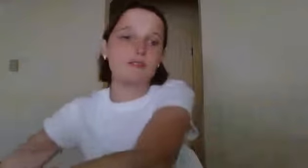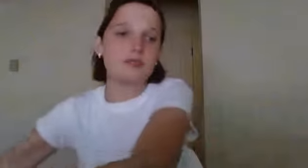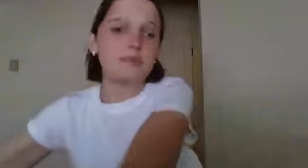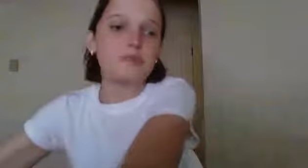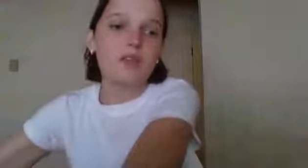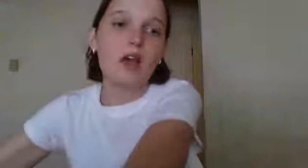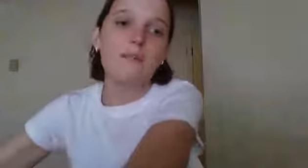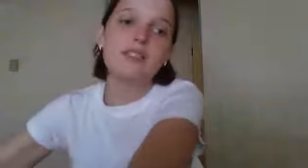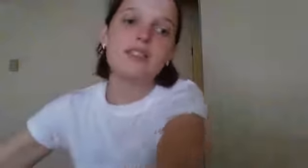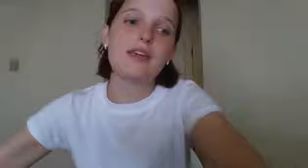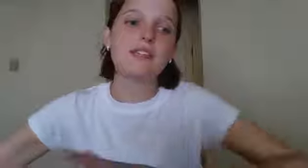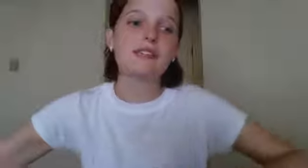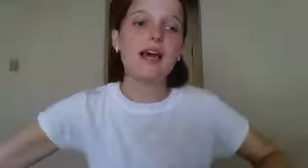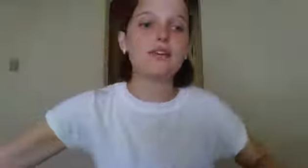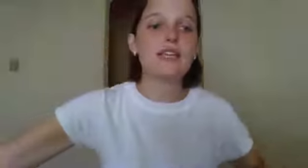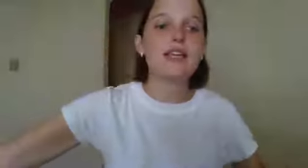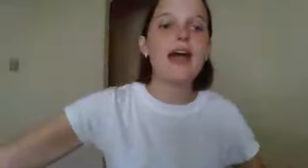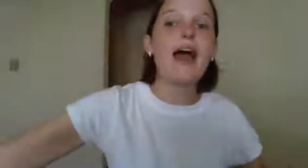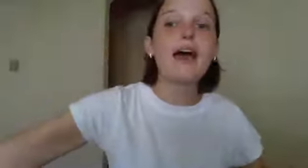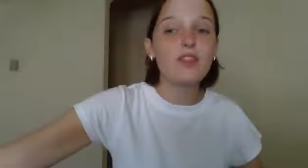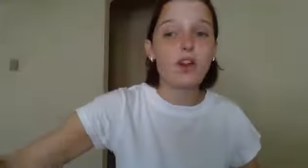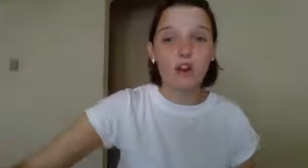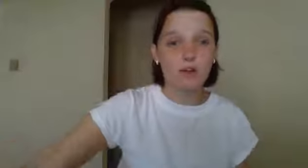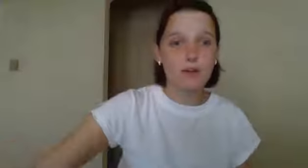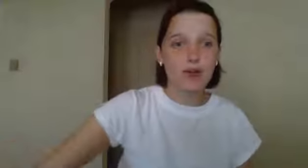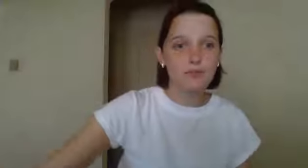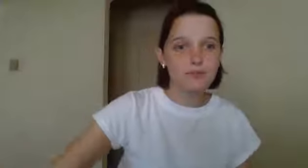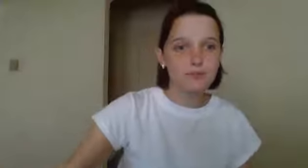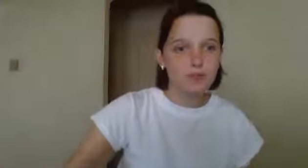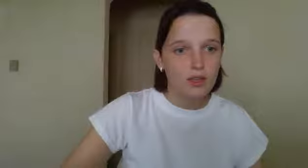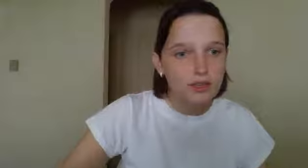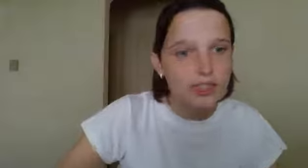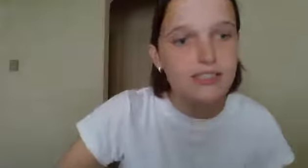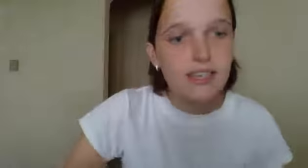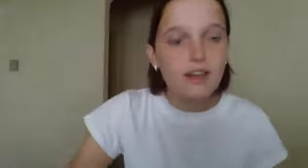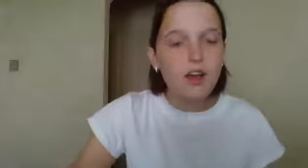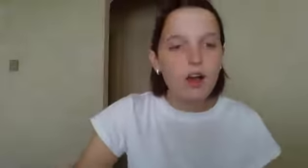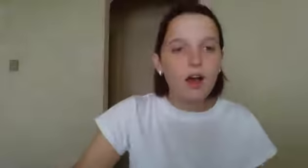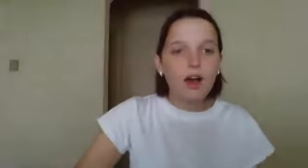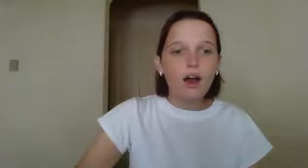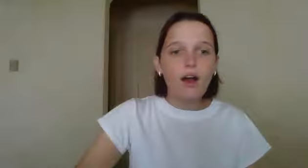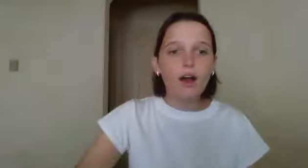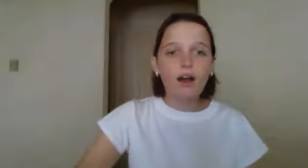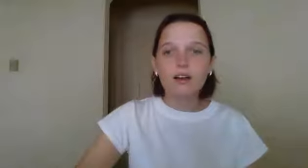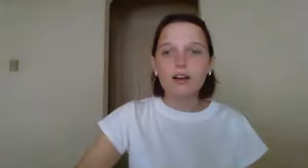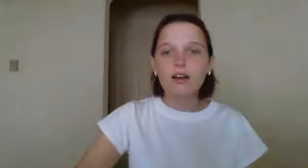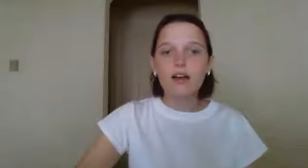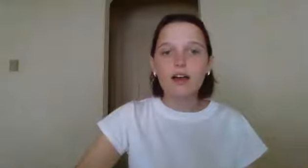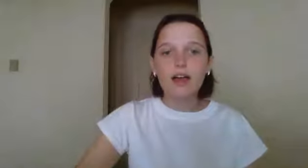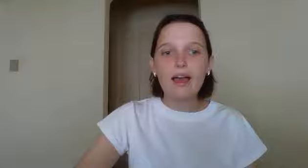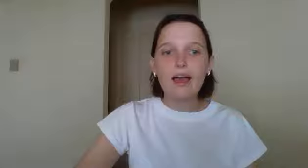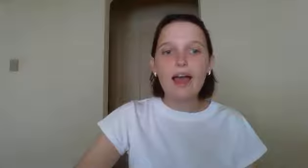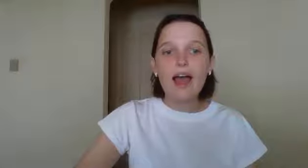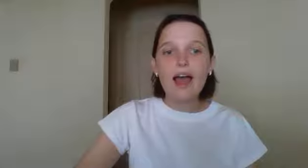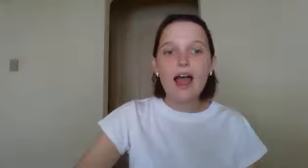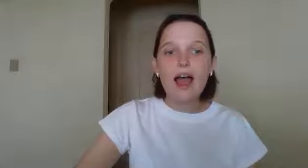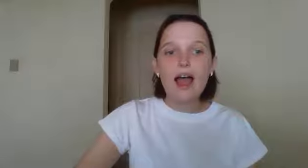I'm going to say this sounds in hat the hard way. Listen. H. At.